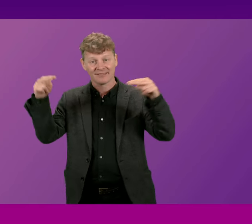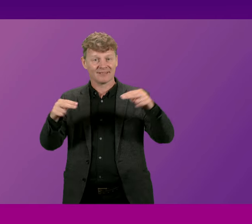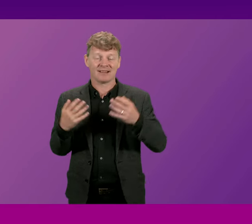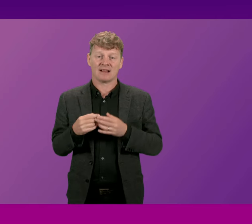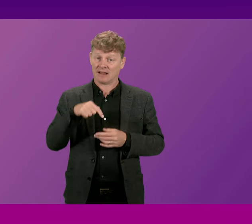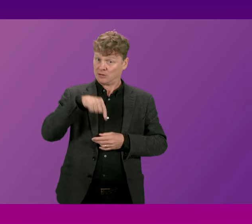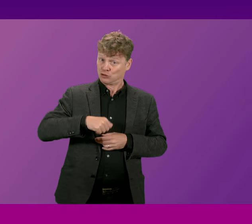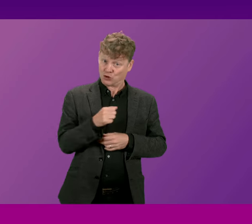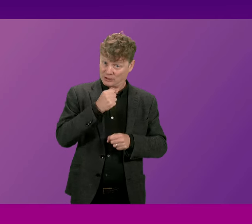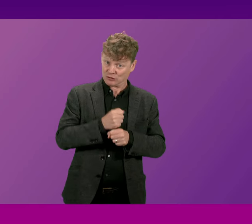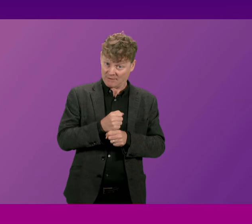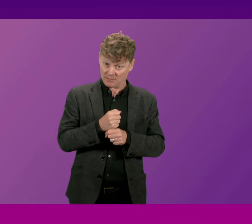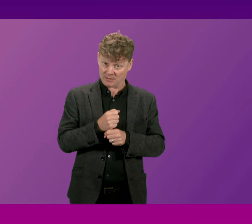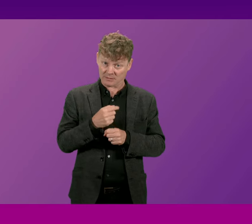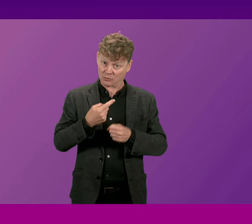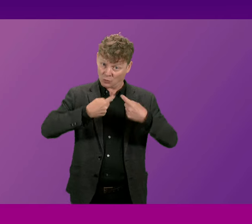put in place